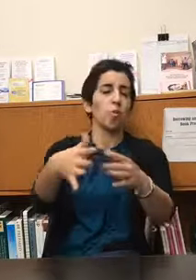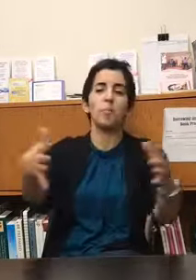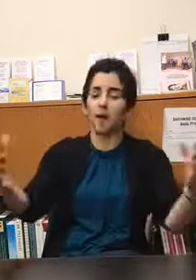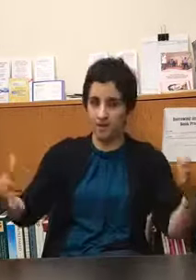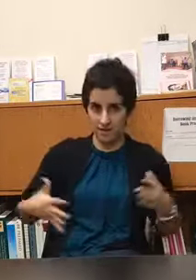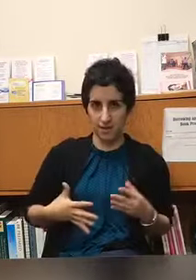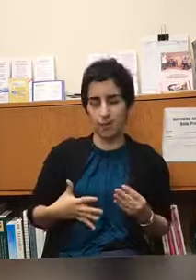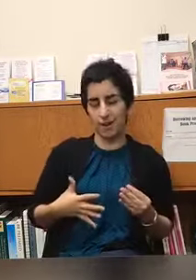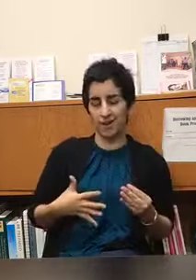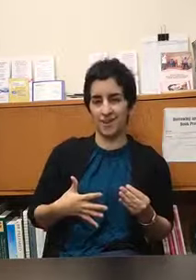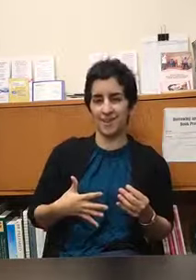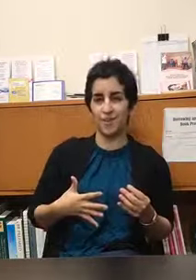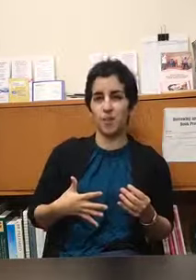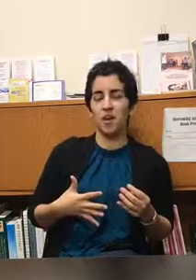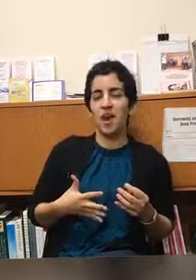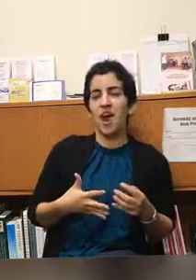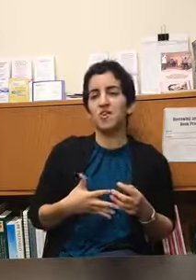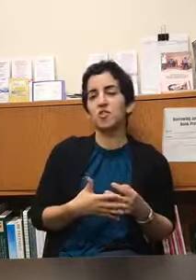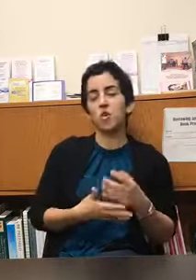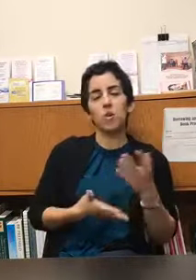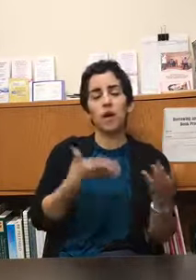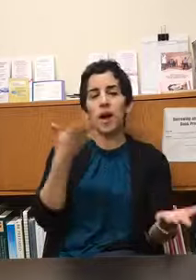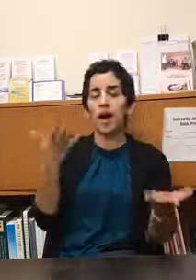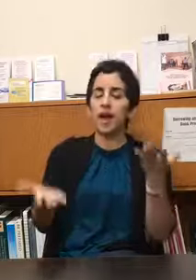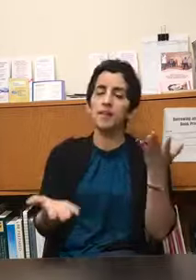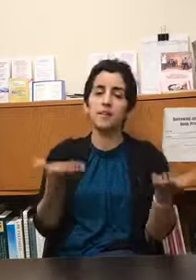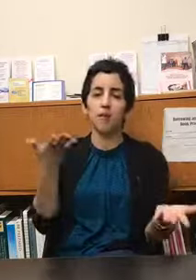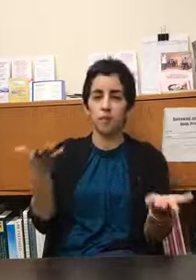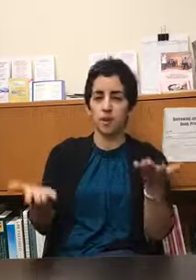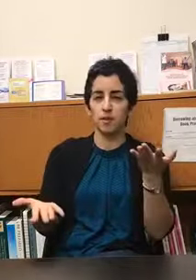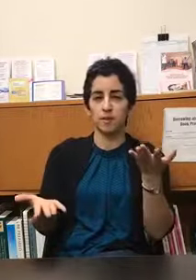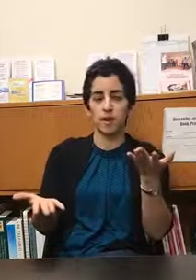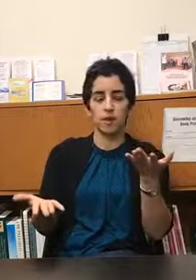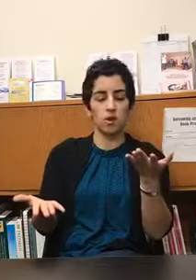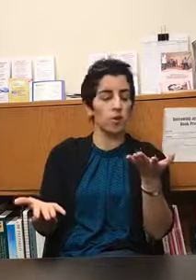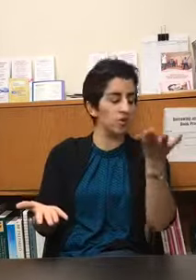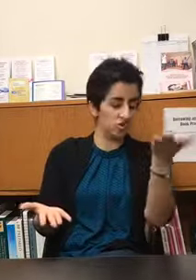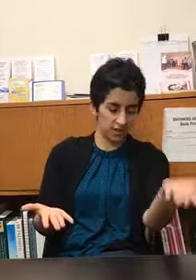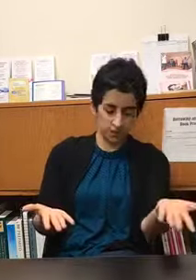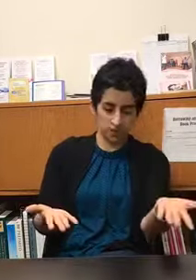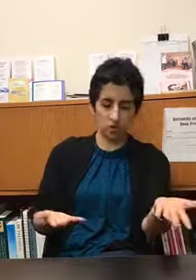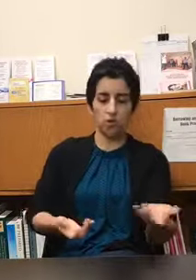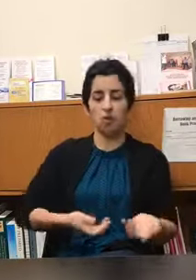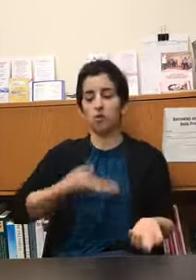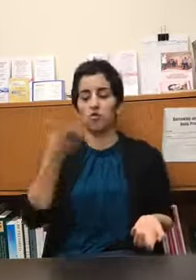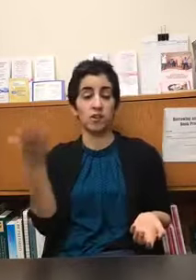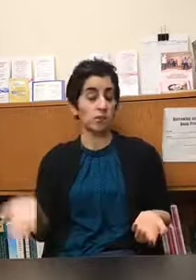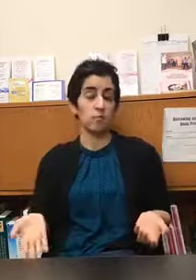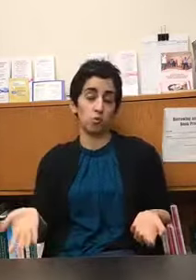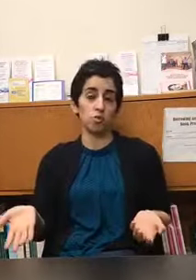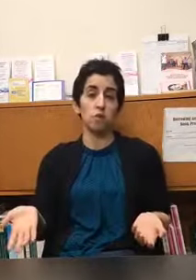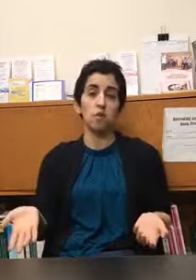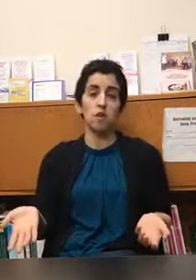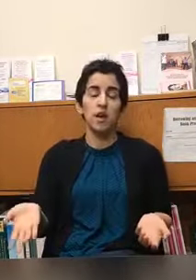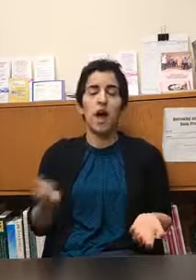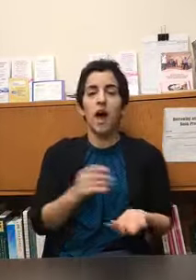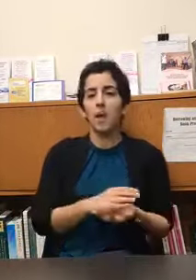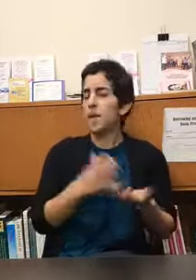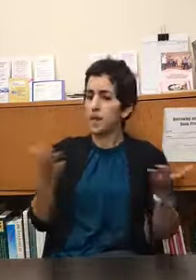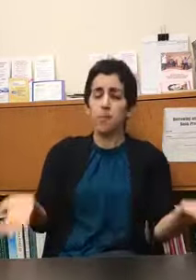bonding mechanism and so it's not for me to say you know it's just physical or just emotional it can be